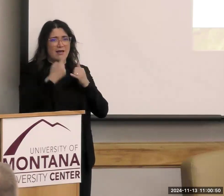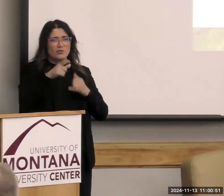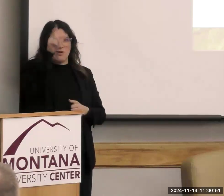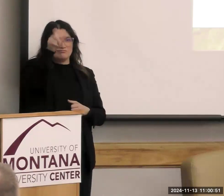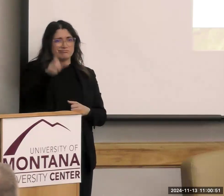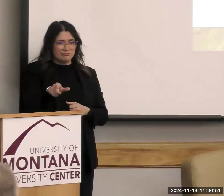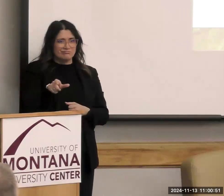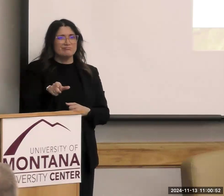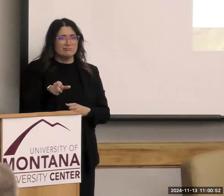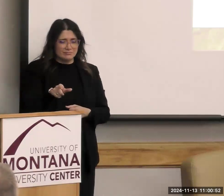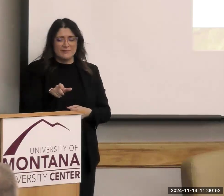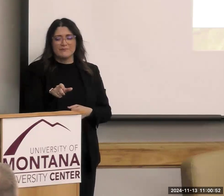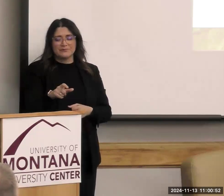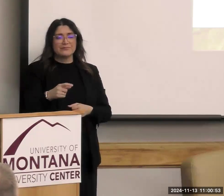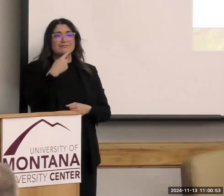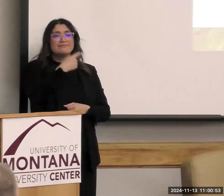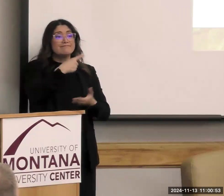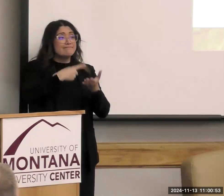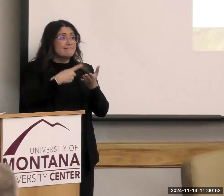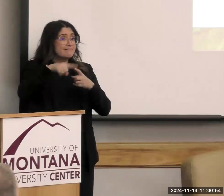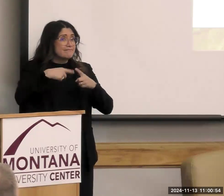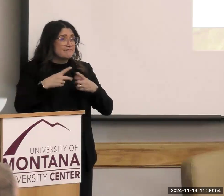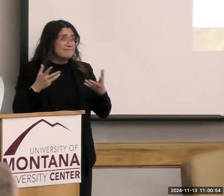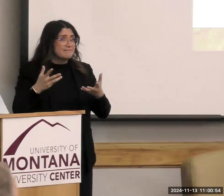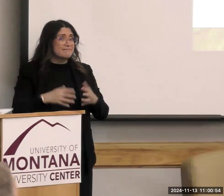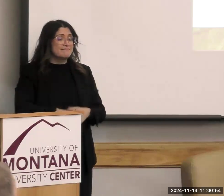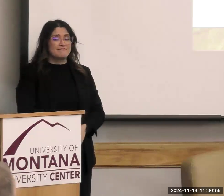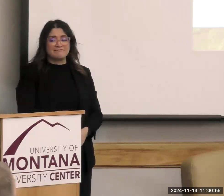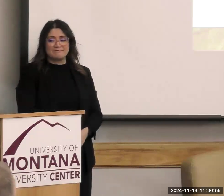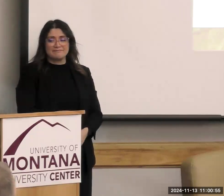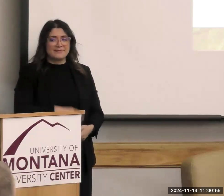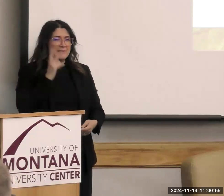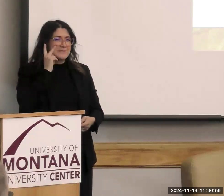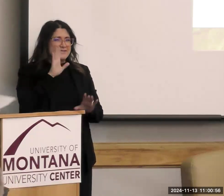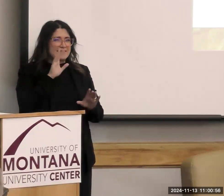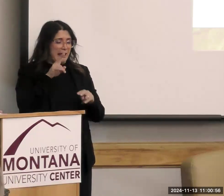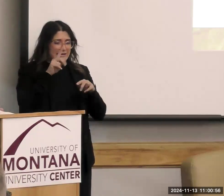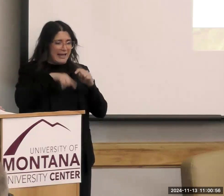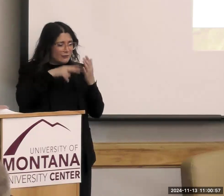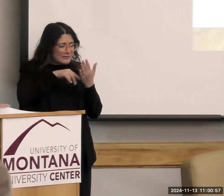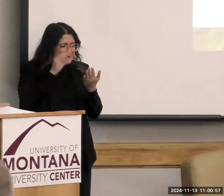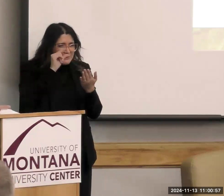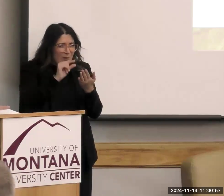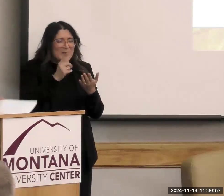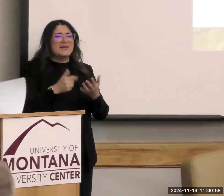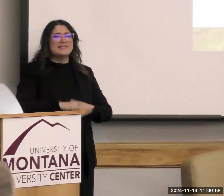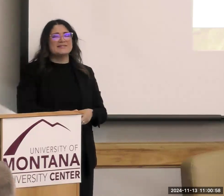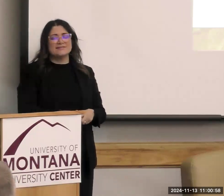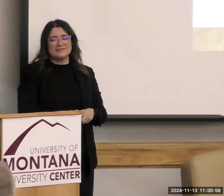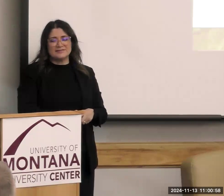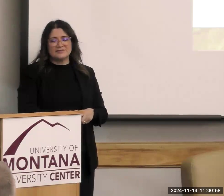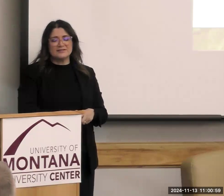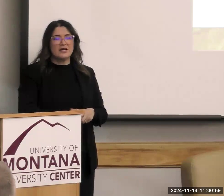And this one talks about, let's see if I can, I can't read it. It's too little. But it's